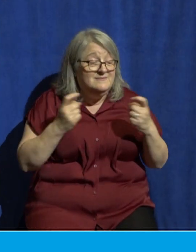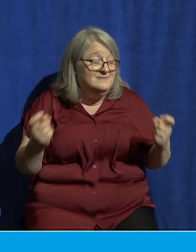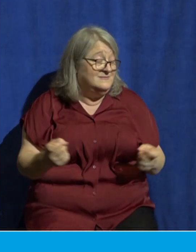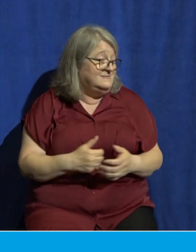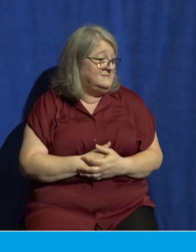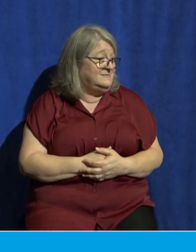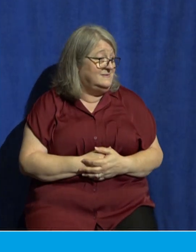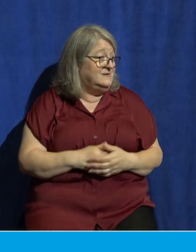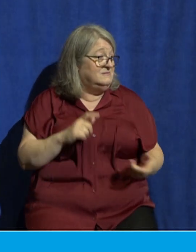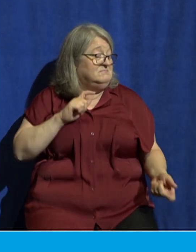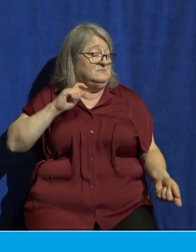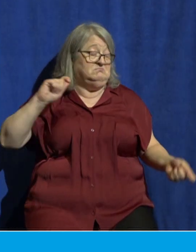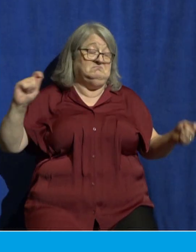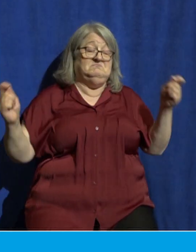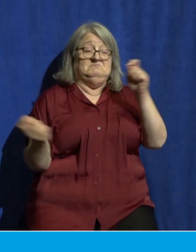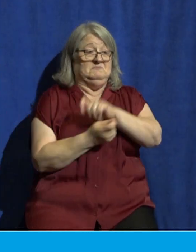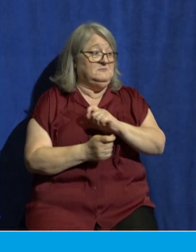your heart and change your eternal destiny